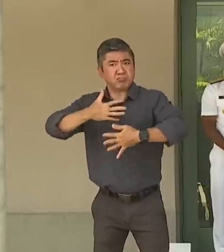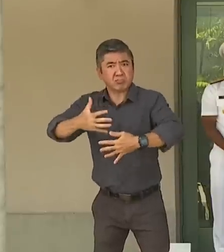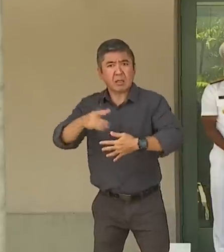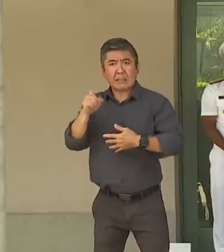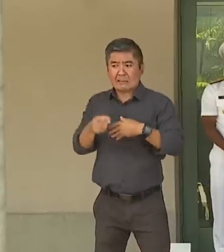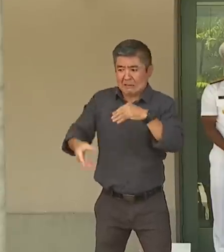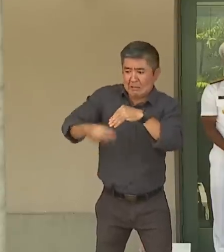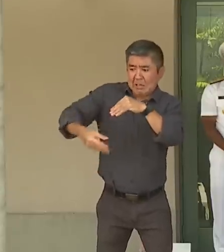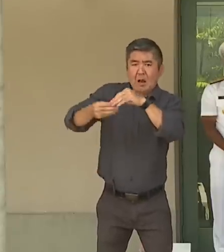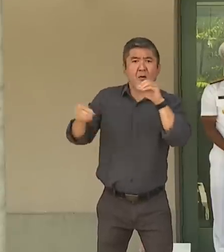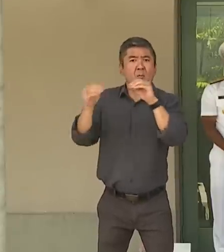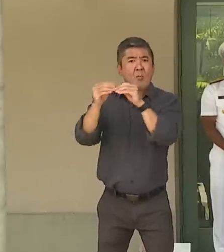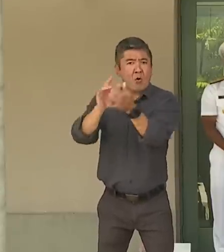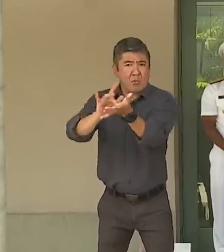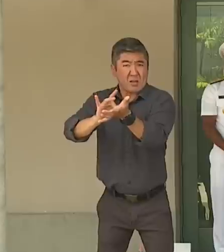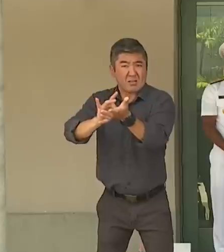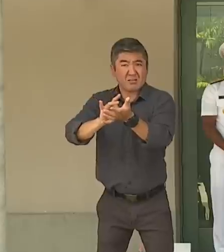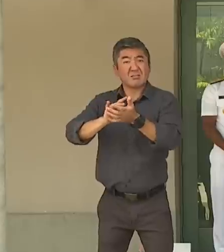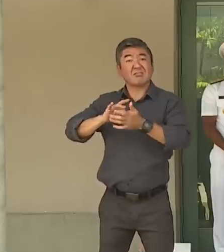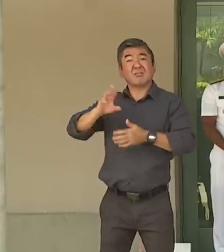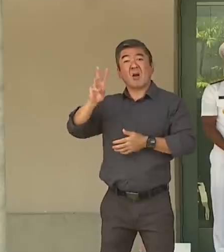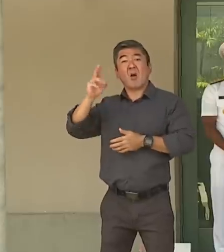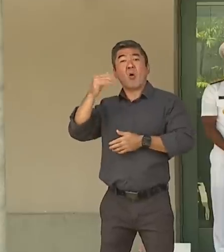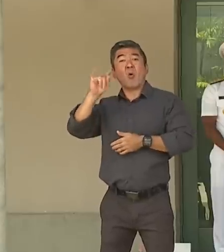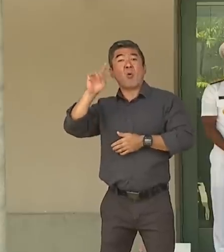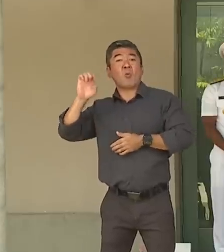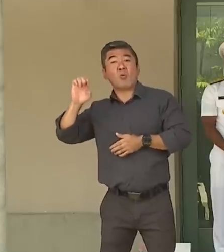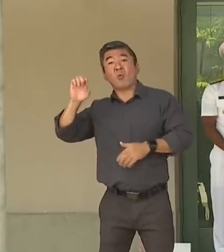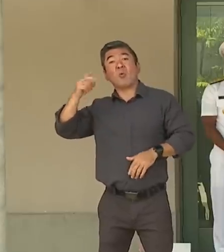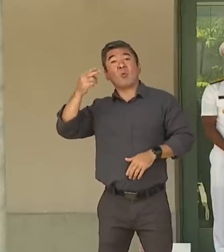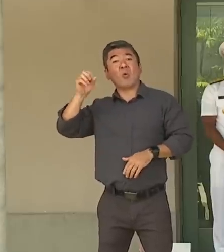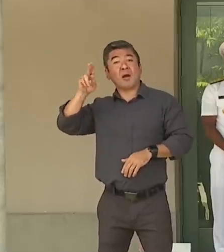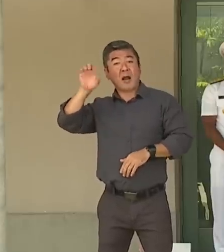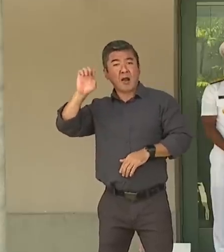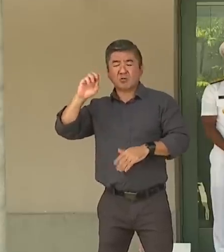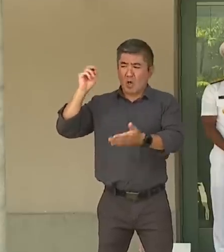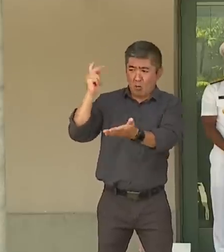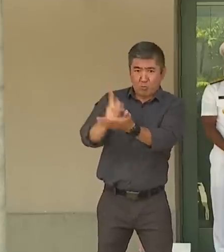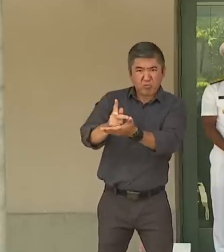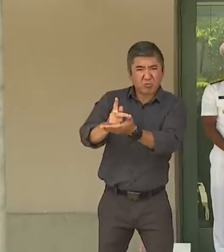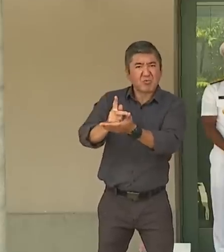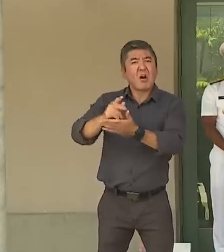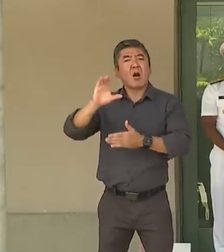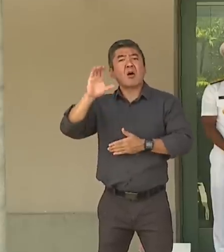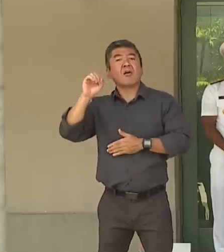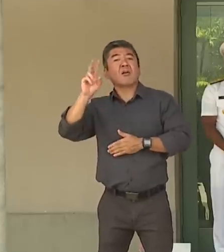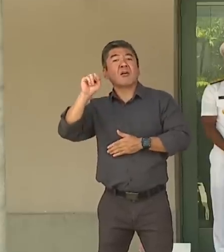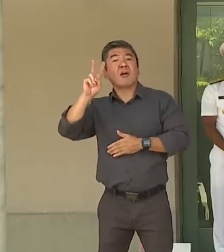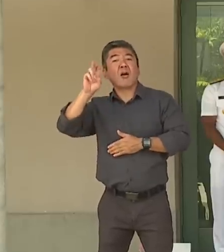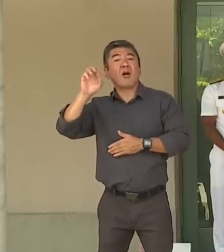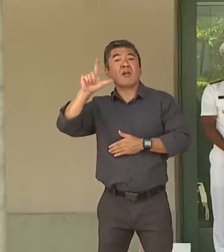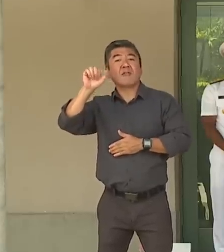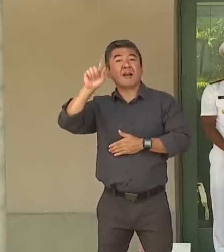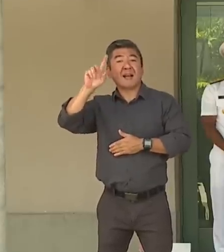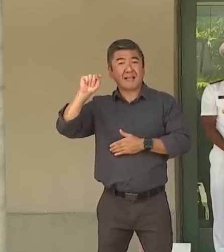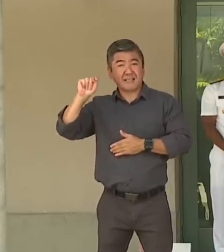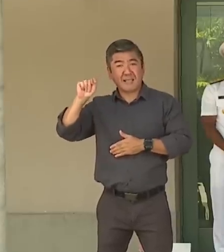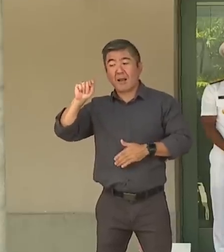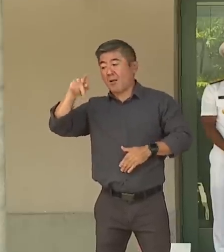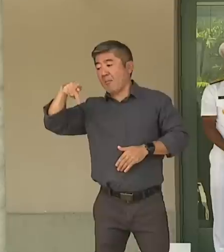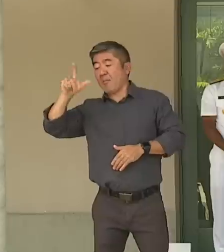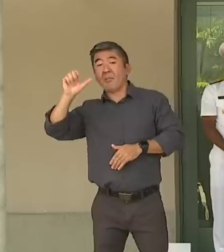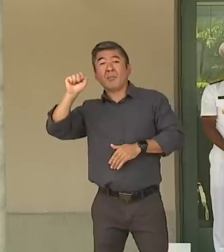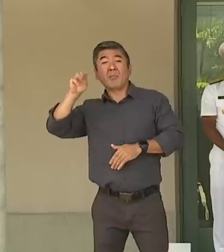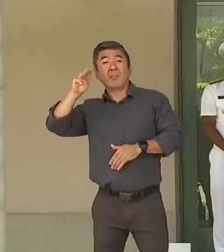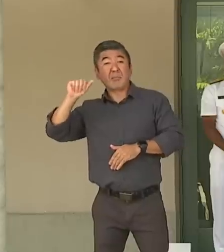like the White House approved the other day, the convalescent plasma to help keep people alive as well. Dr. Adams told me a story about one of his family